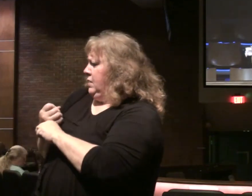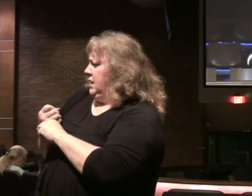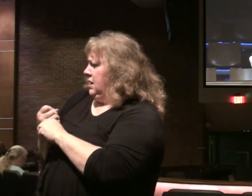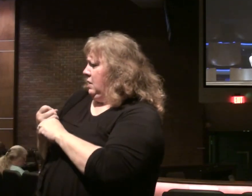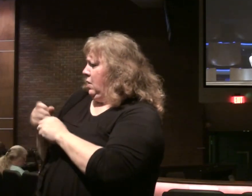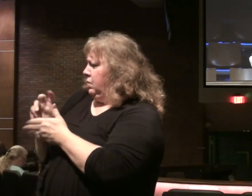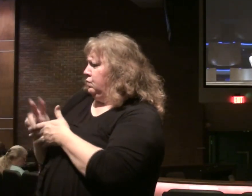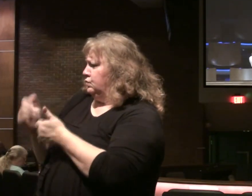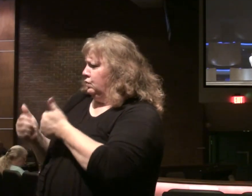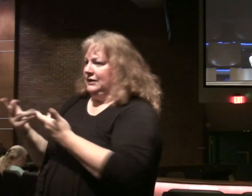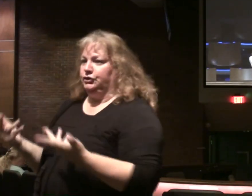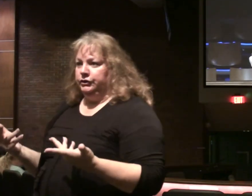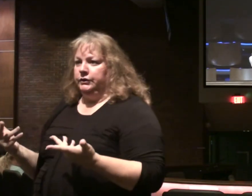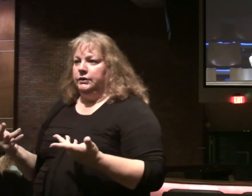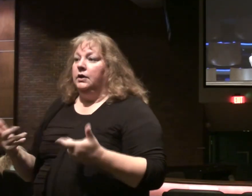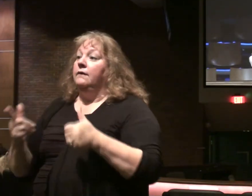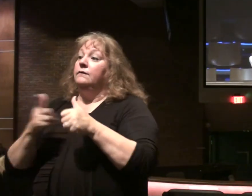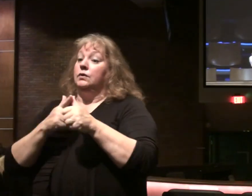Illustration of building.